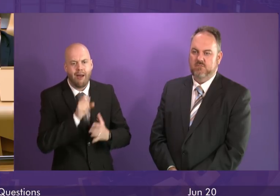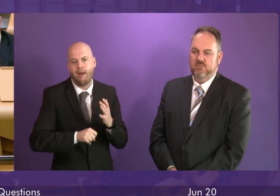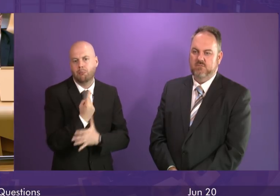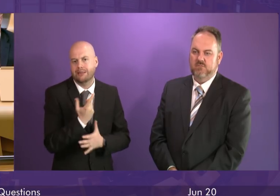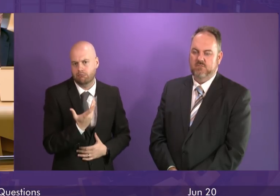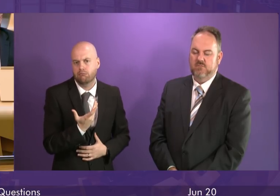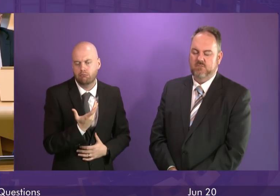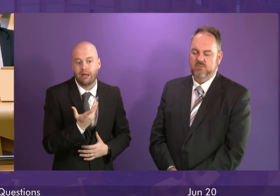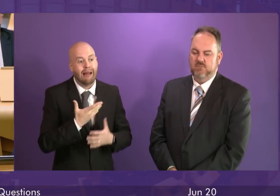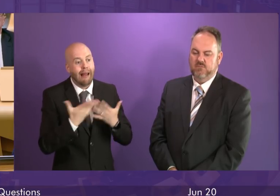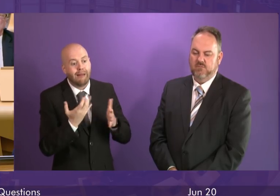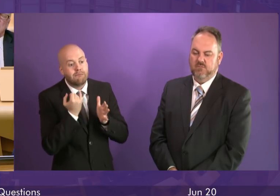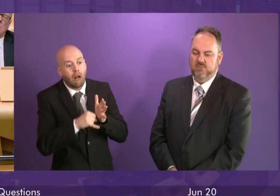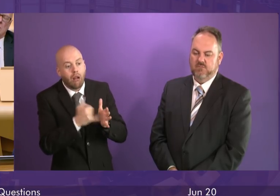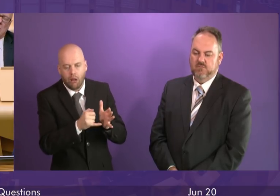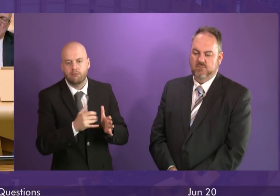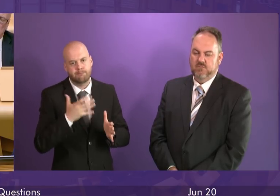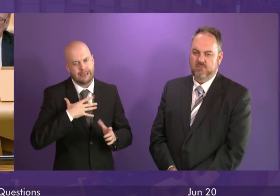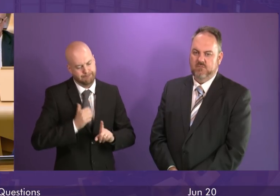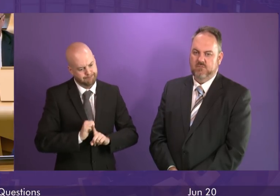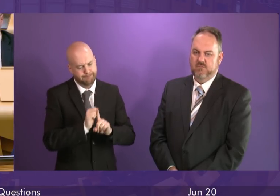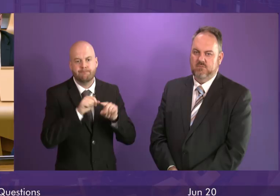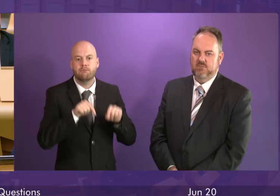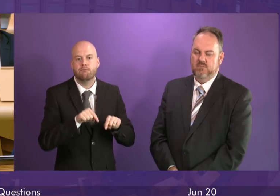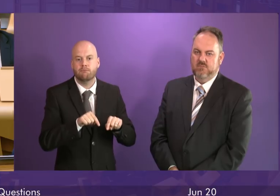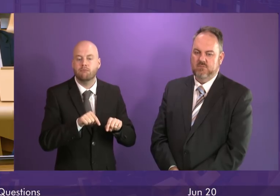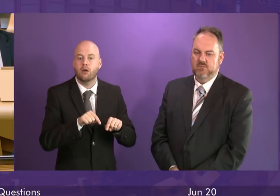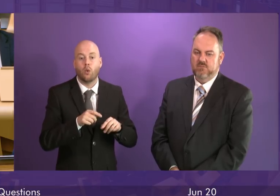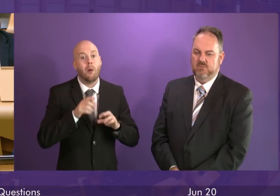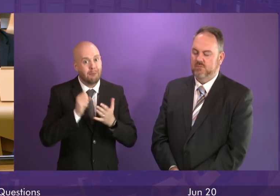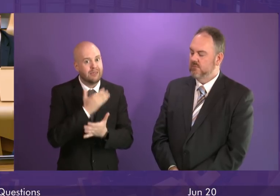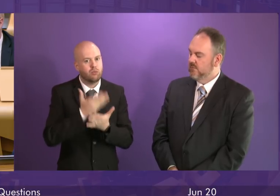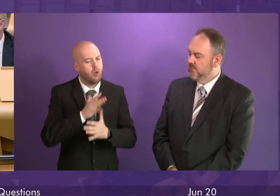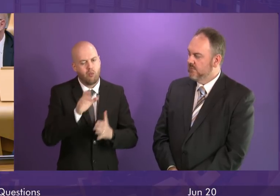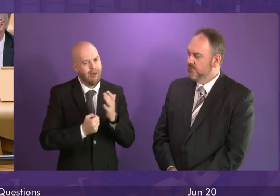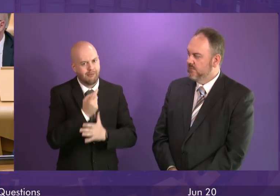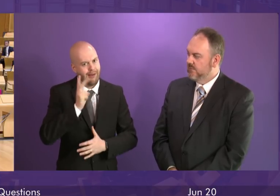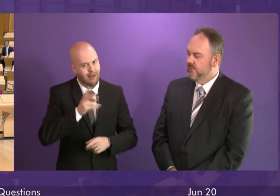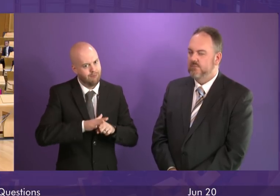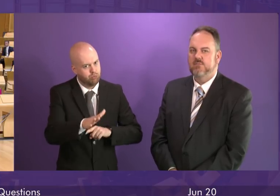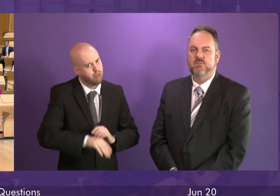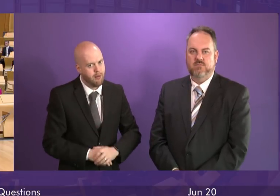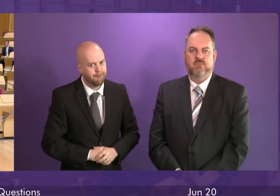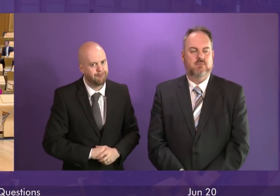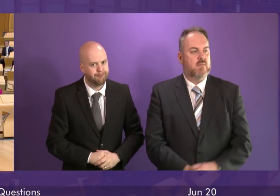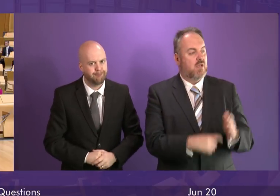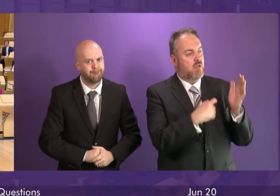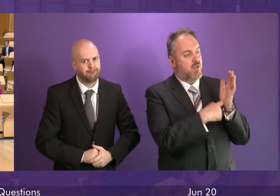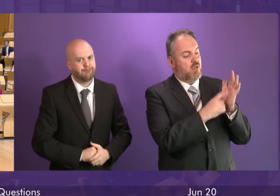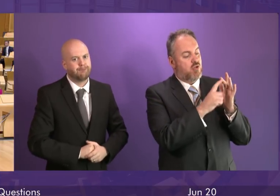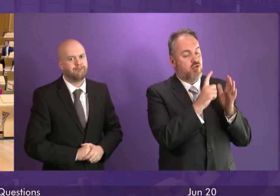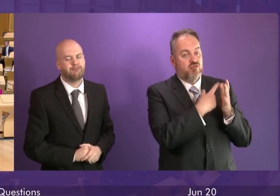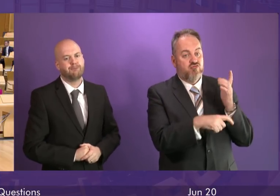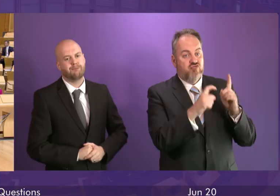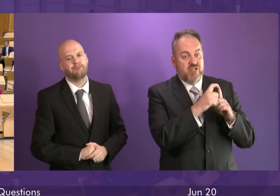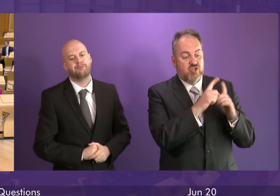failings, and clearly there have been failings, and to consider any steps to make sure that this does not happen in the future. Richard Lyell to be followed by